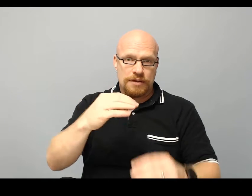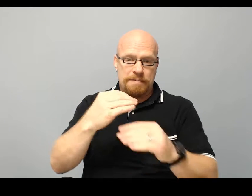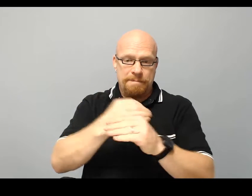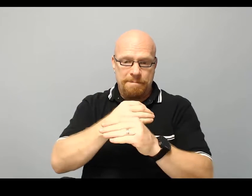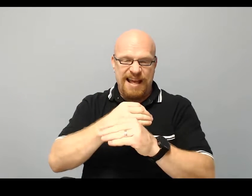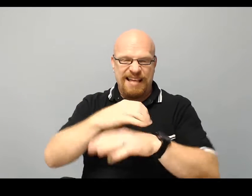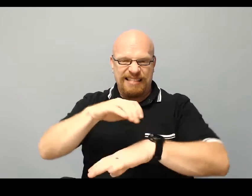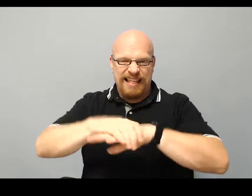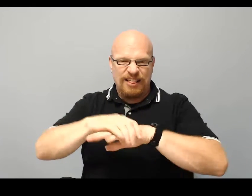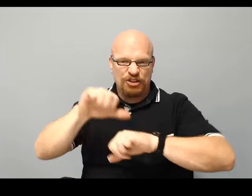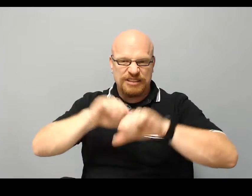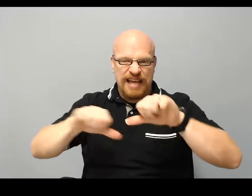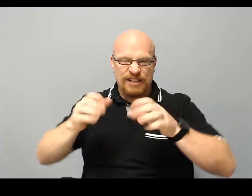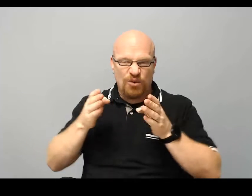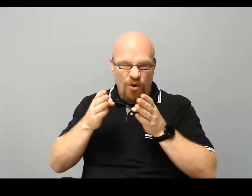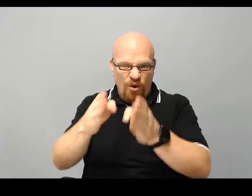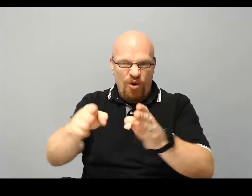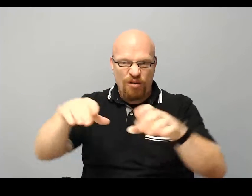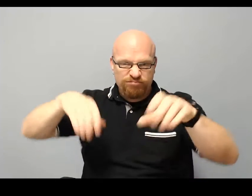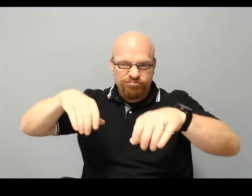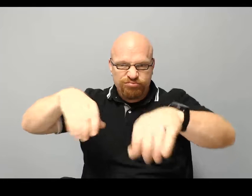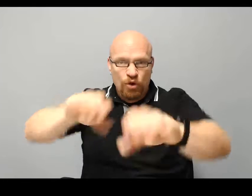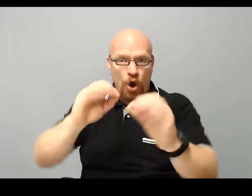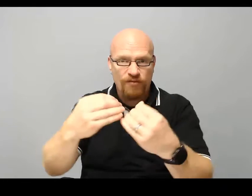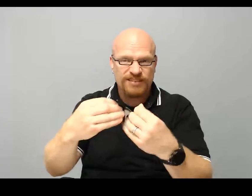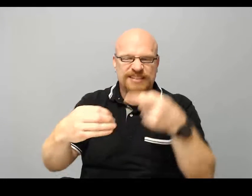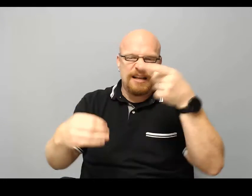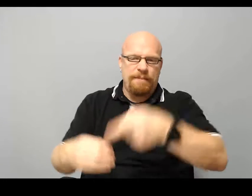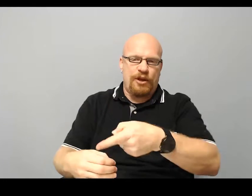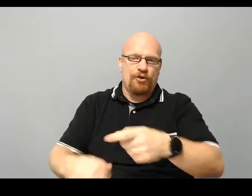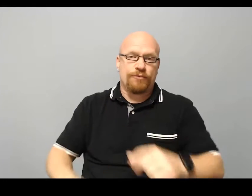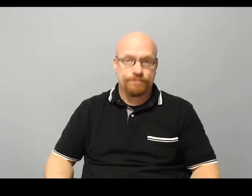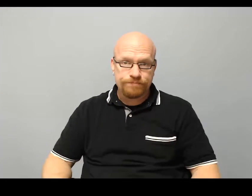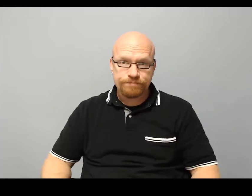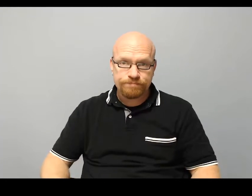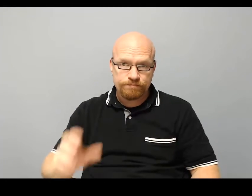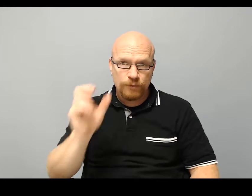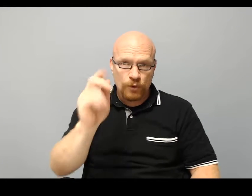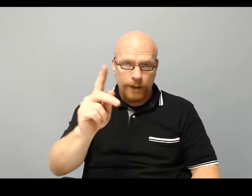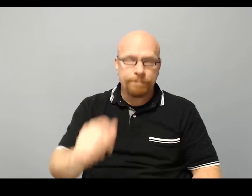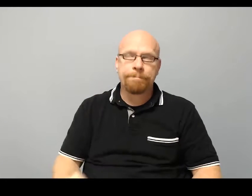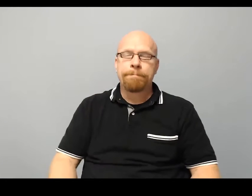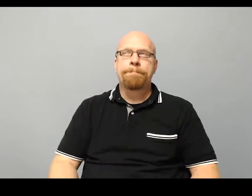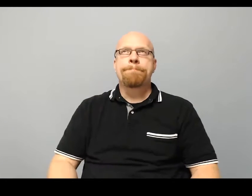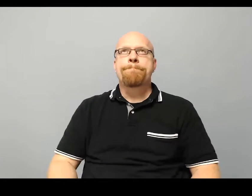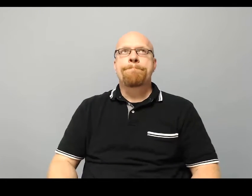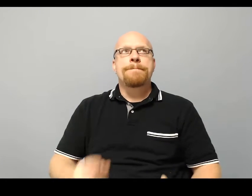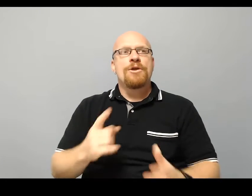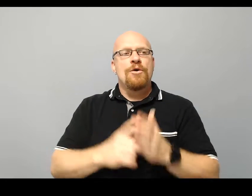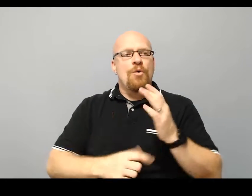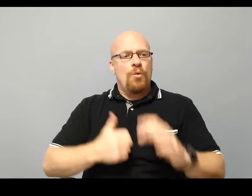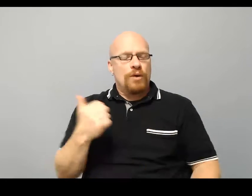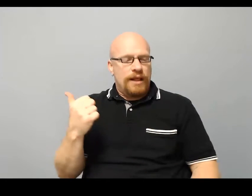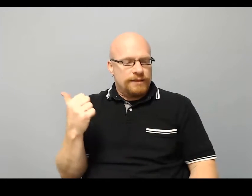Math, English, Science, Hall, office, there. Okay? What else?